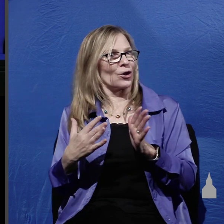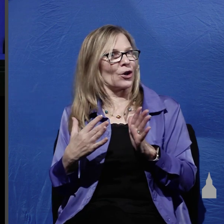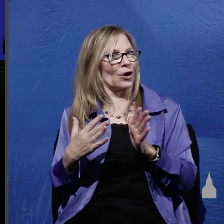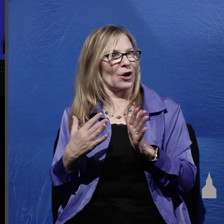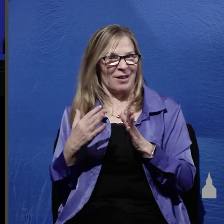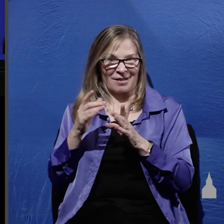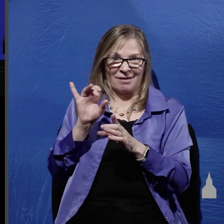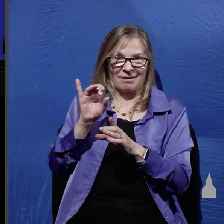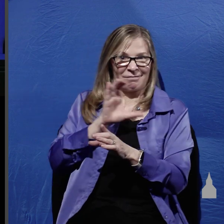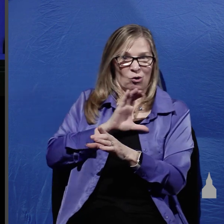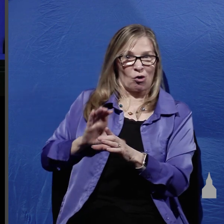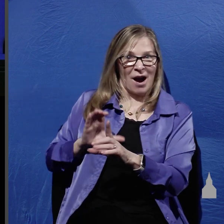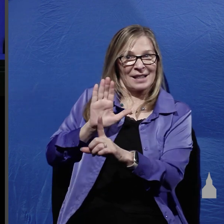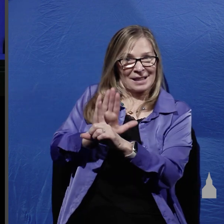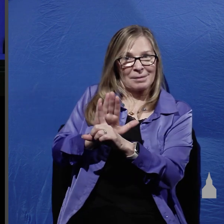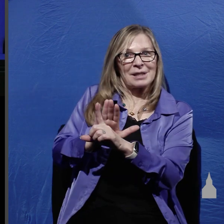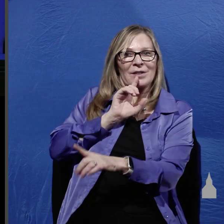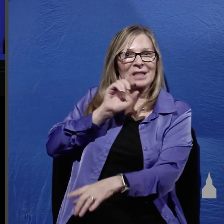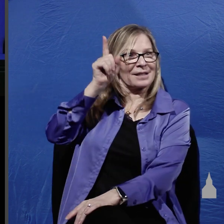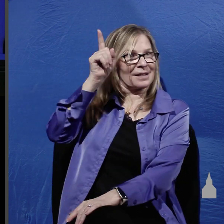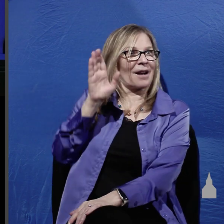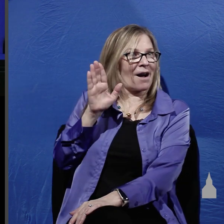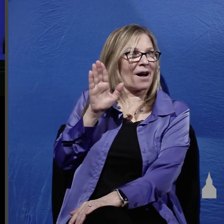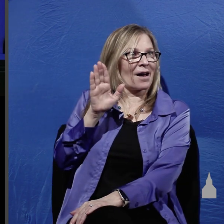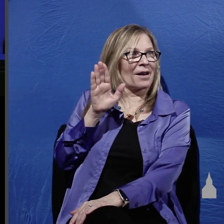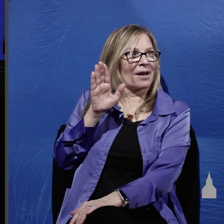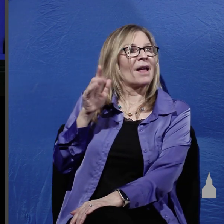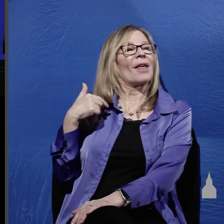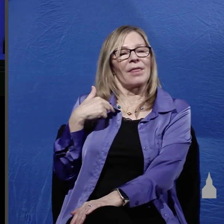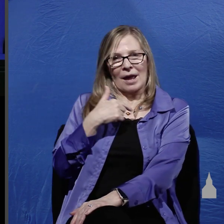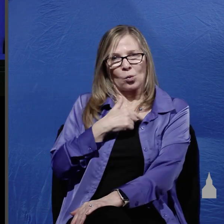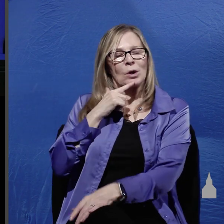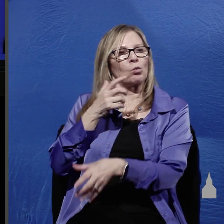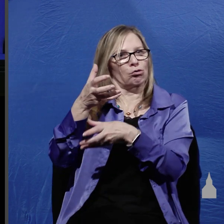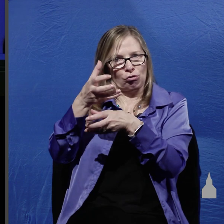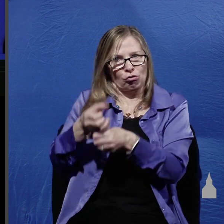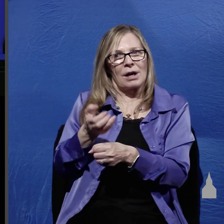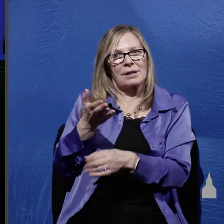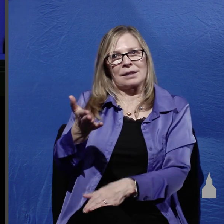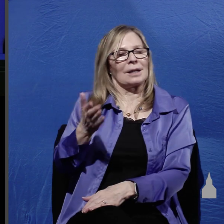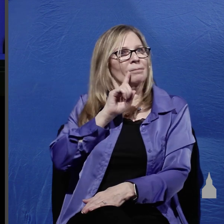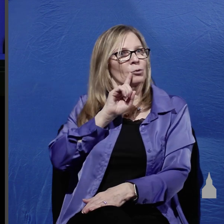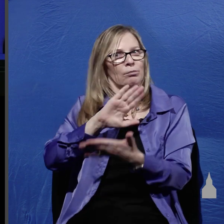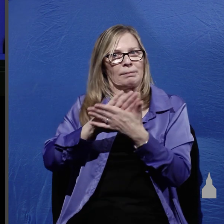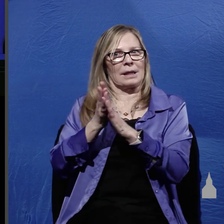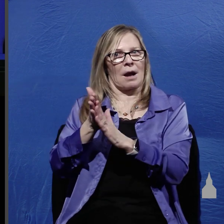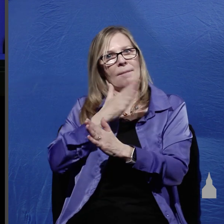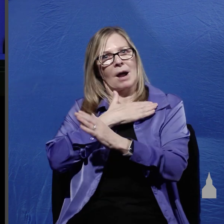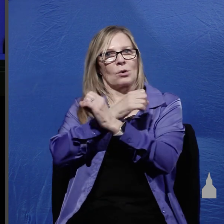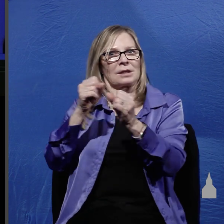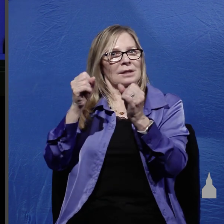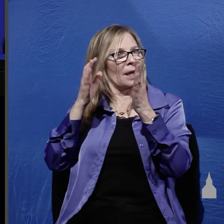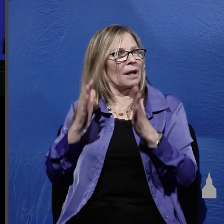deity of Christ so that we will trust him to be our savior our lord and as a result have eternal life